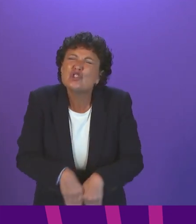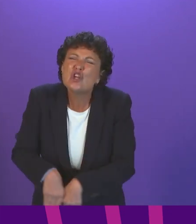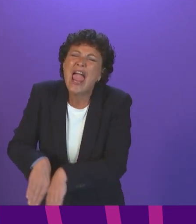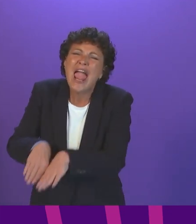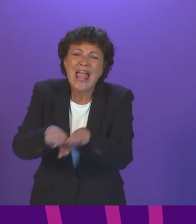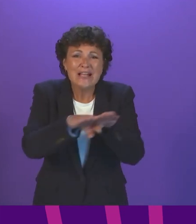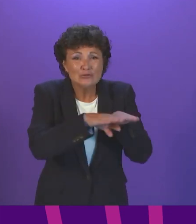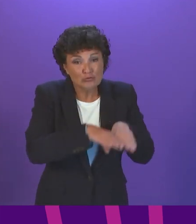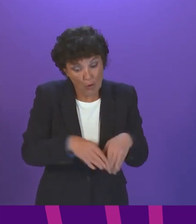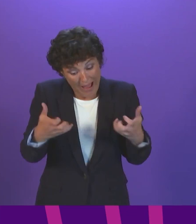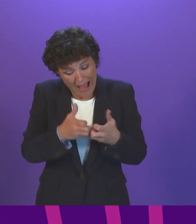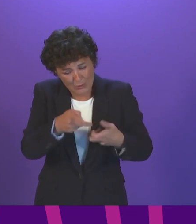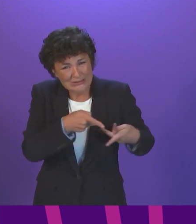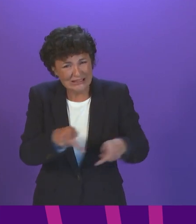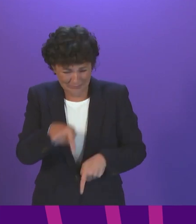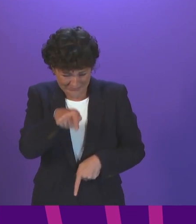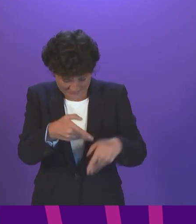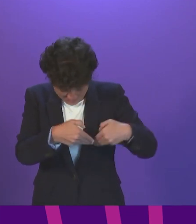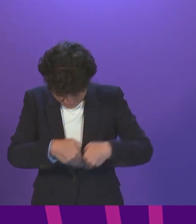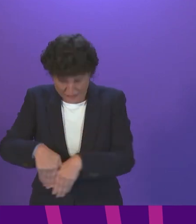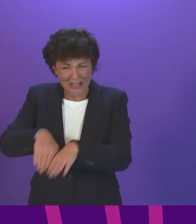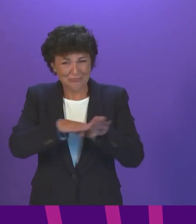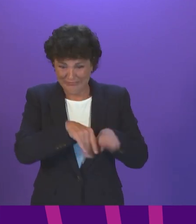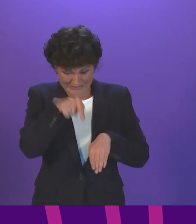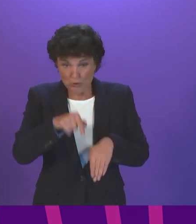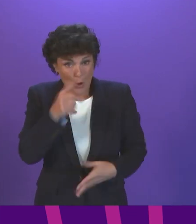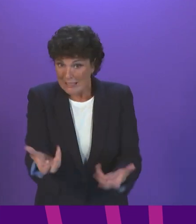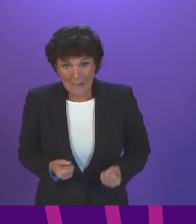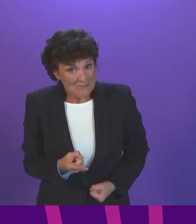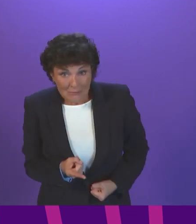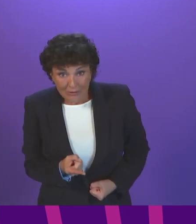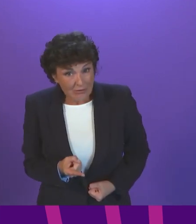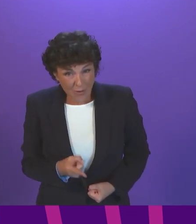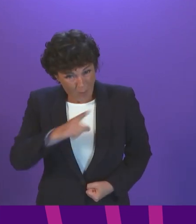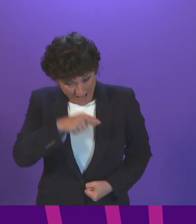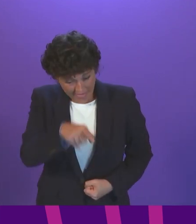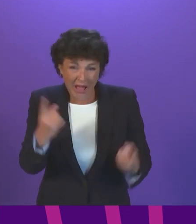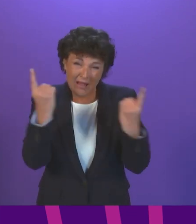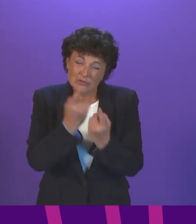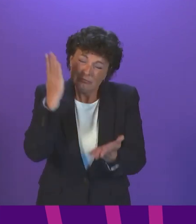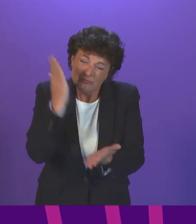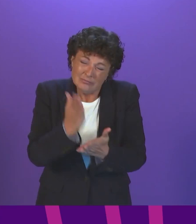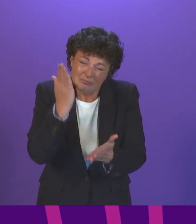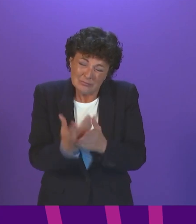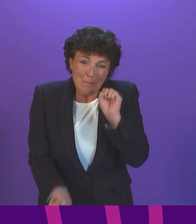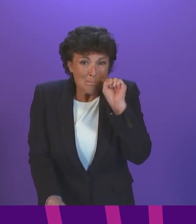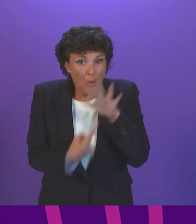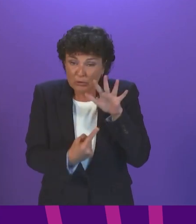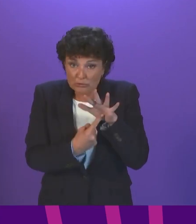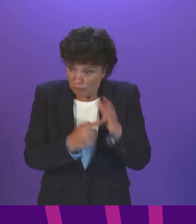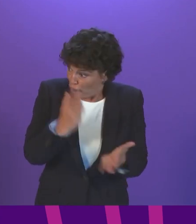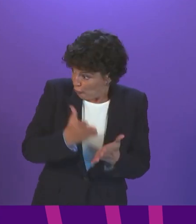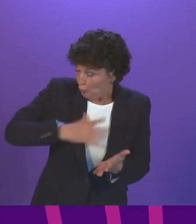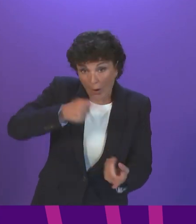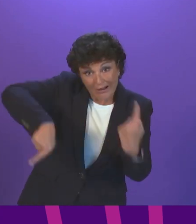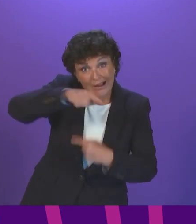First Minister, broad terms is not acceptable for an issue of such importance that you want MSPs